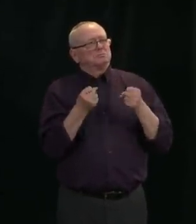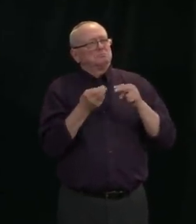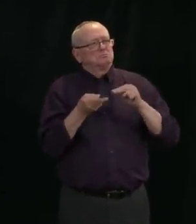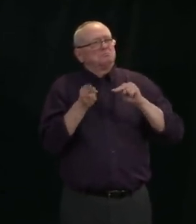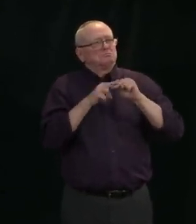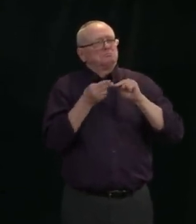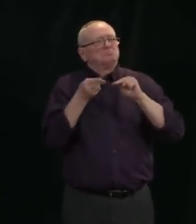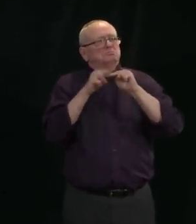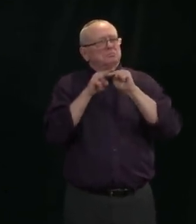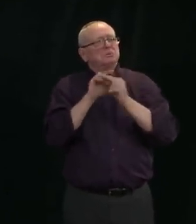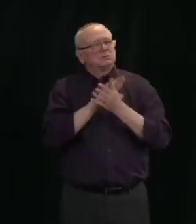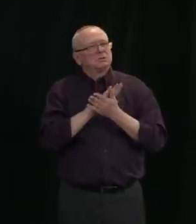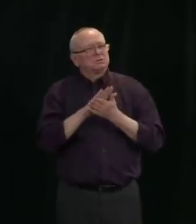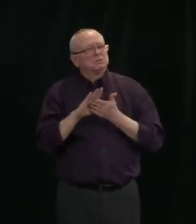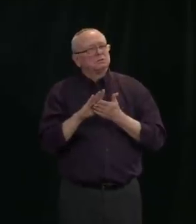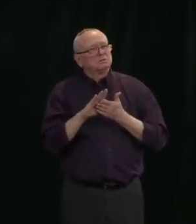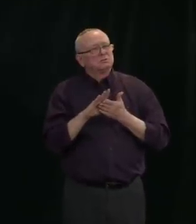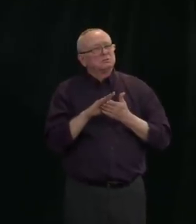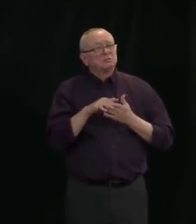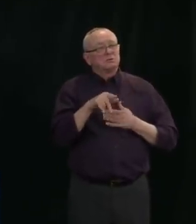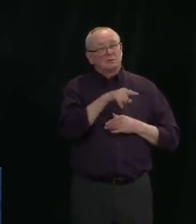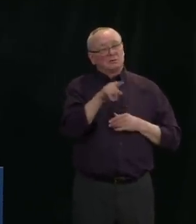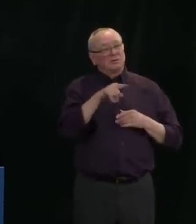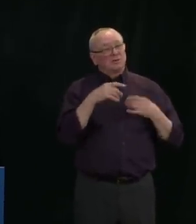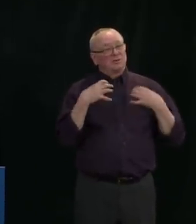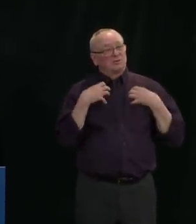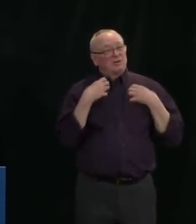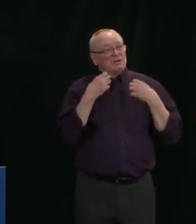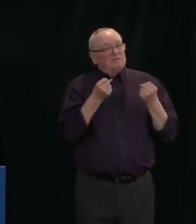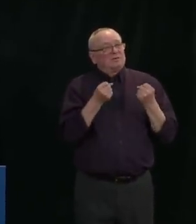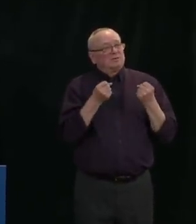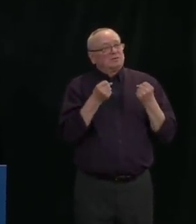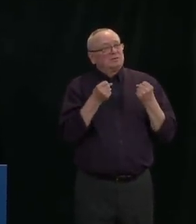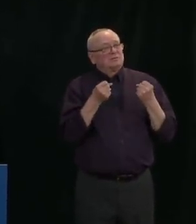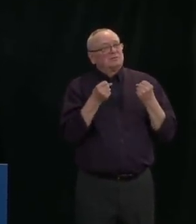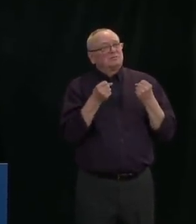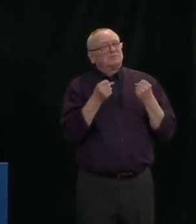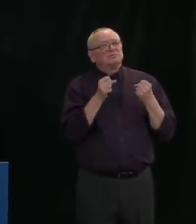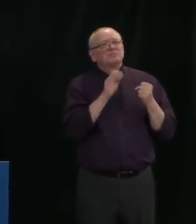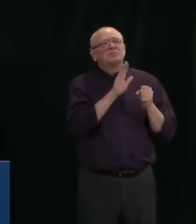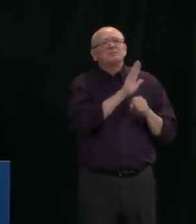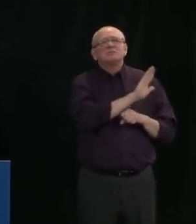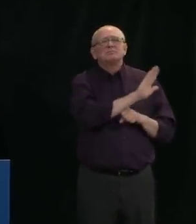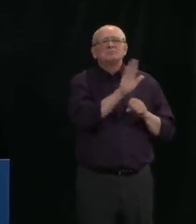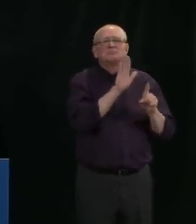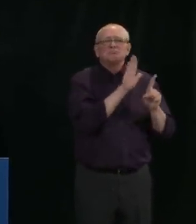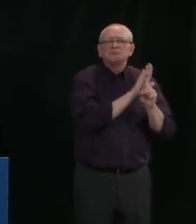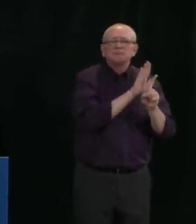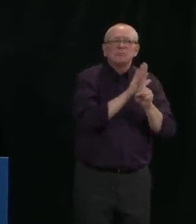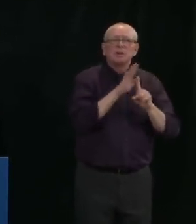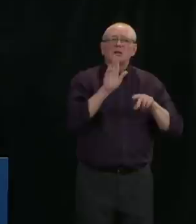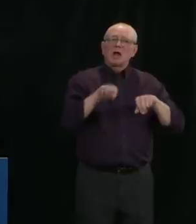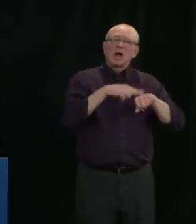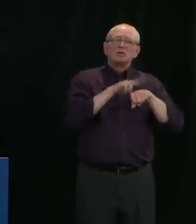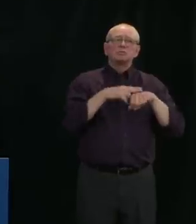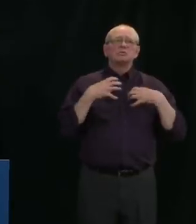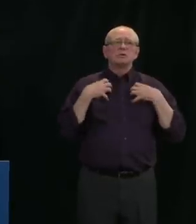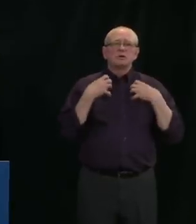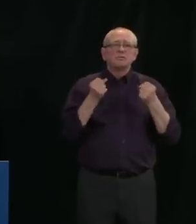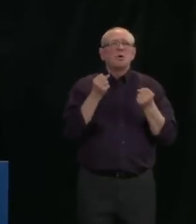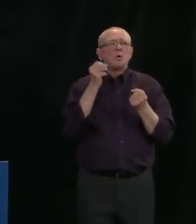learned from those recovered cases? Were they most of them like natural organic recoveries or some medications tried? Is there anything based on these near 200